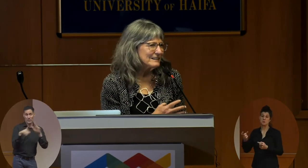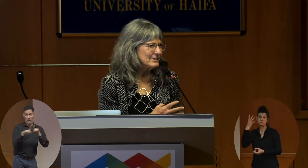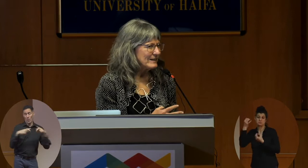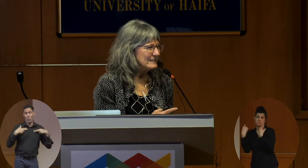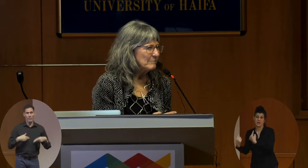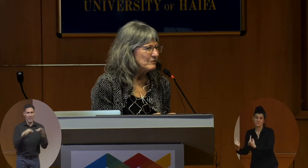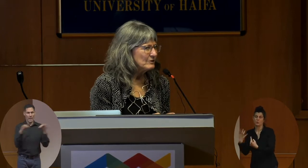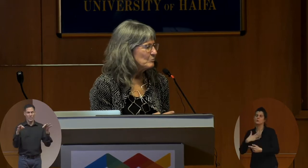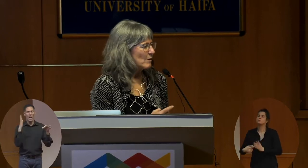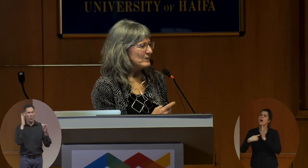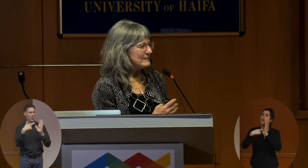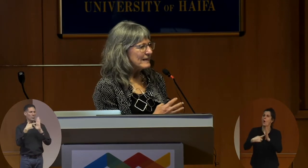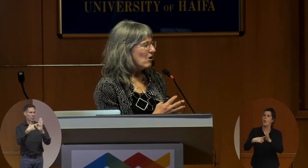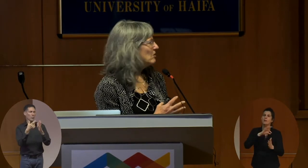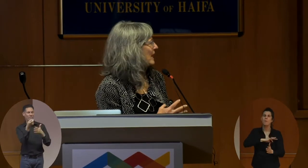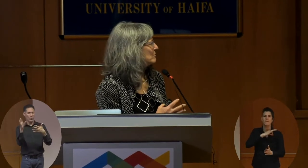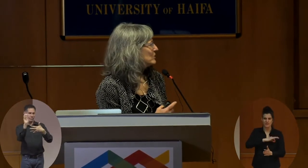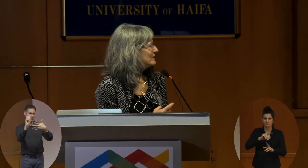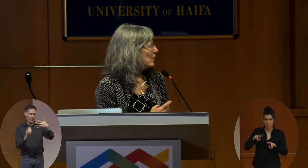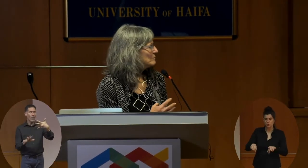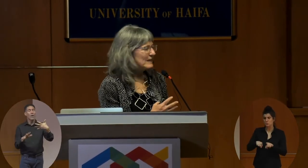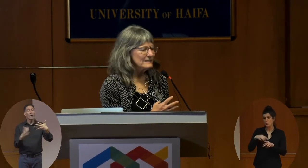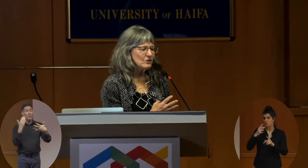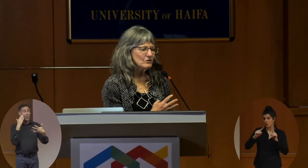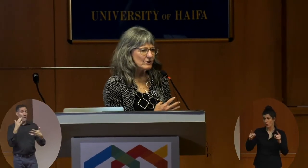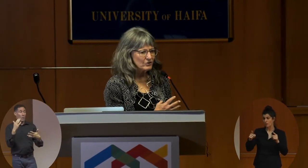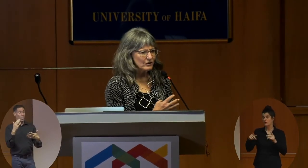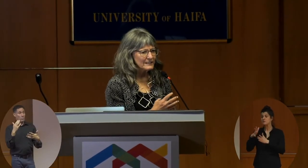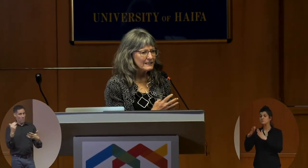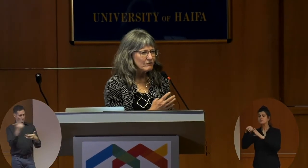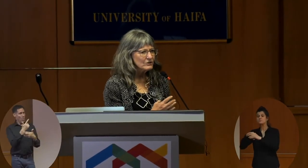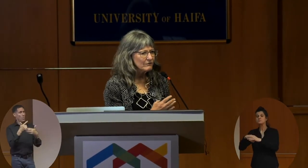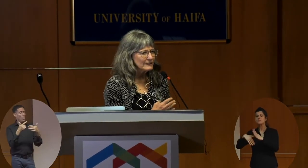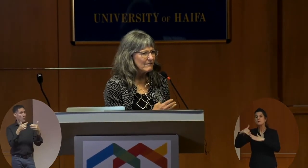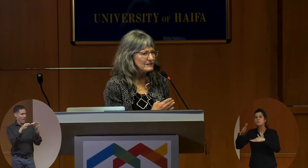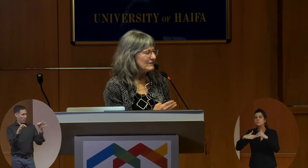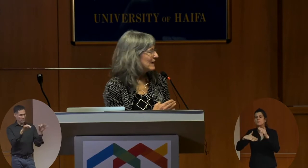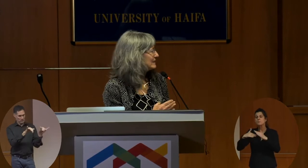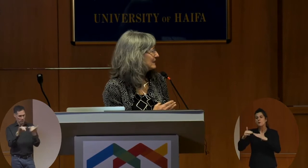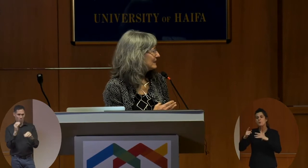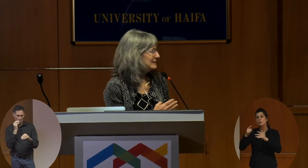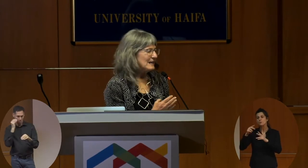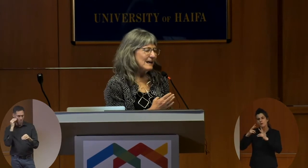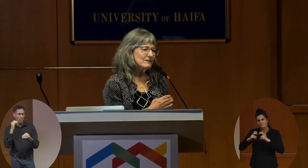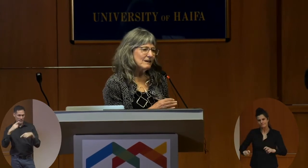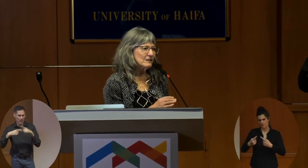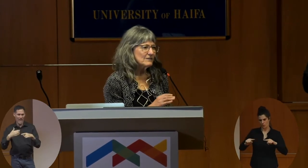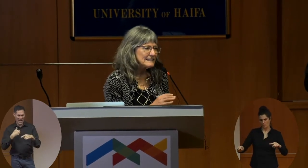illustrate some of those properties. Like all languages, home signs are structured at several different levels of analysis. At the level of the